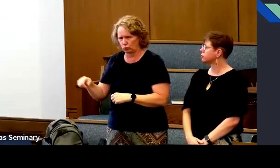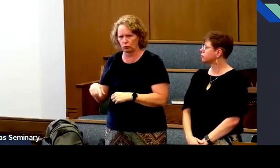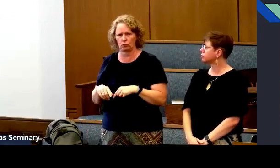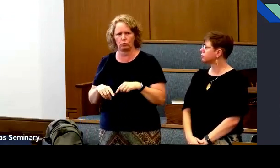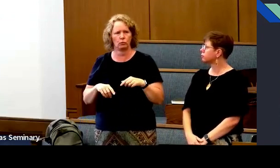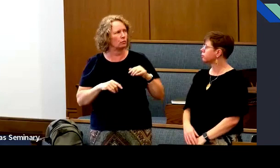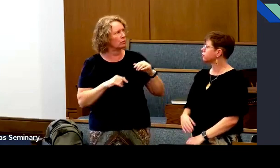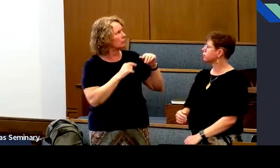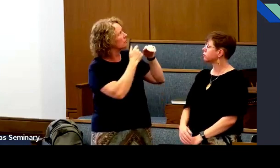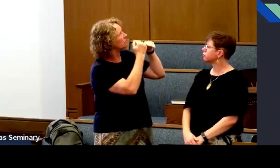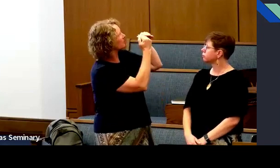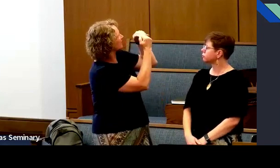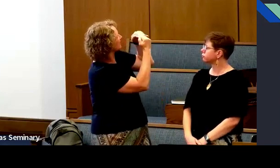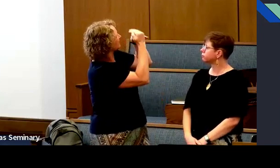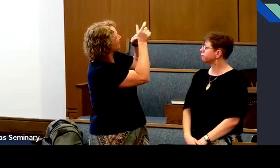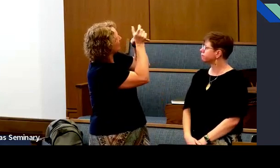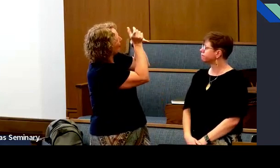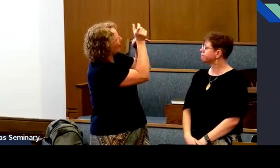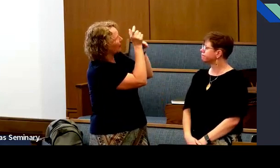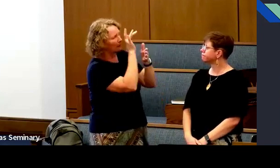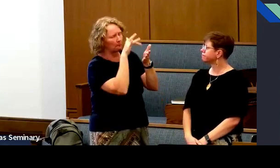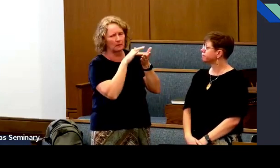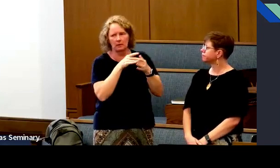is, it's more personal for you.